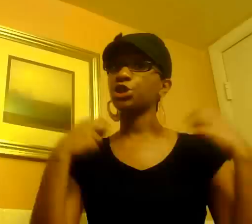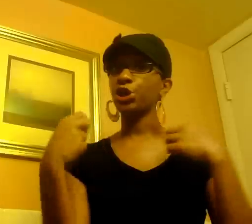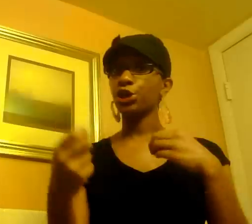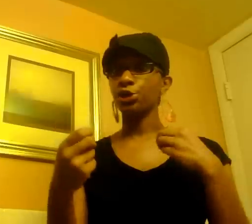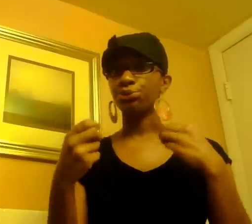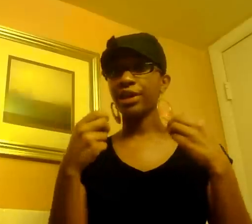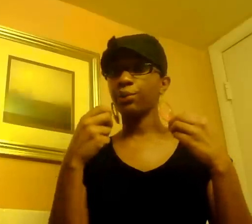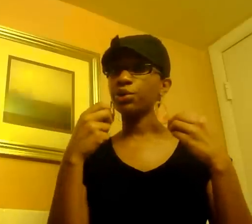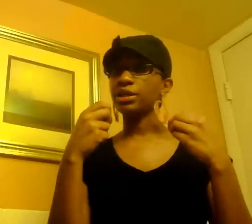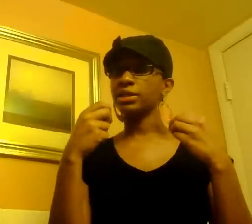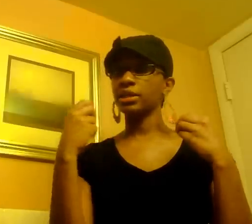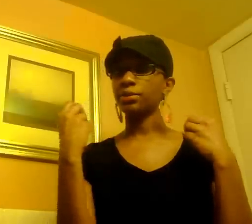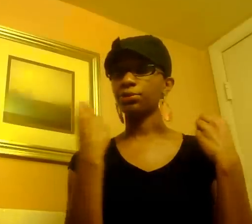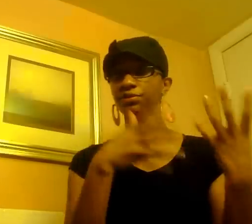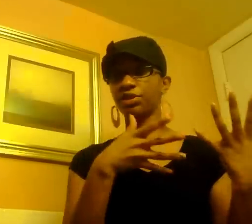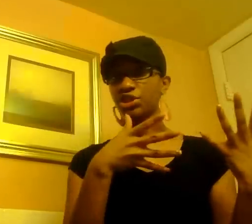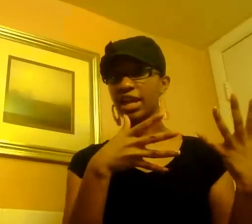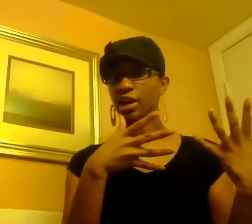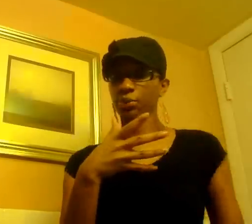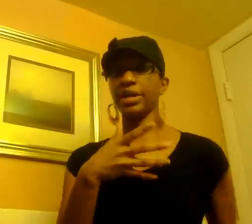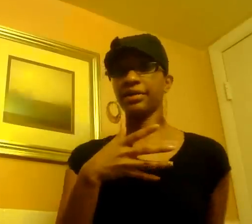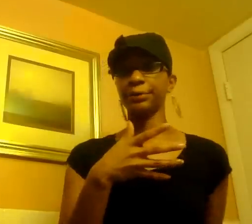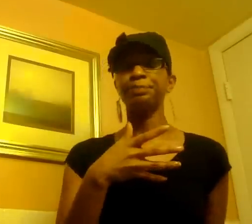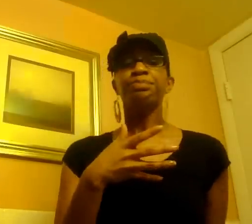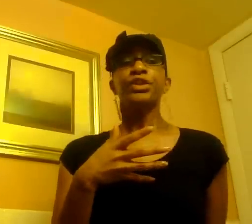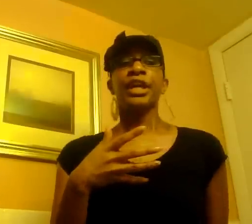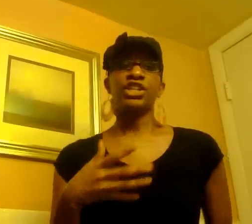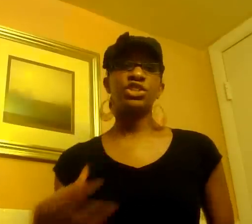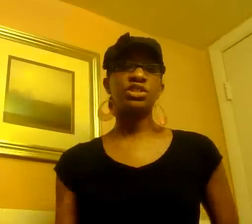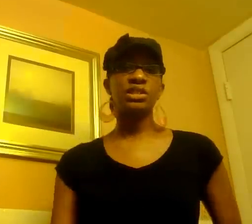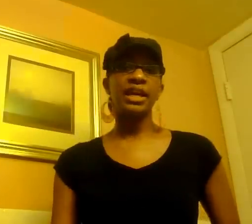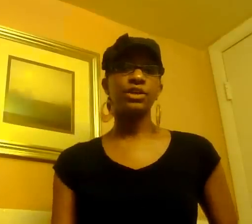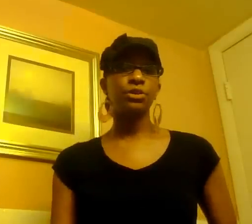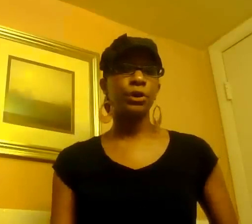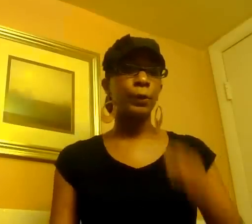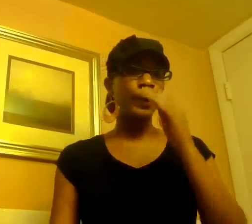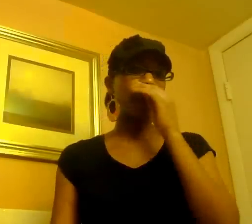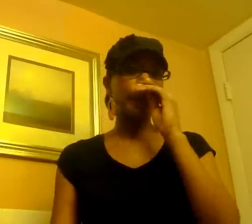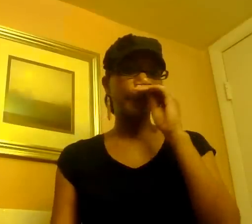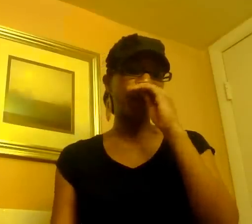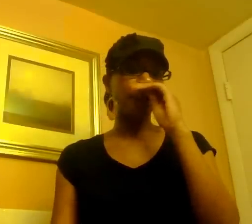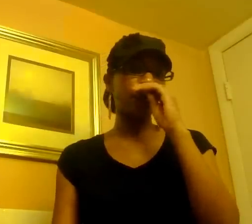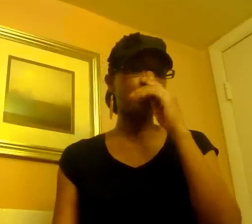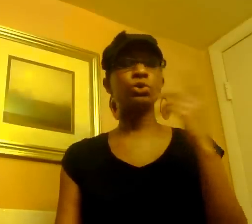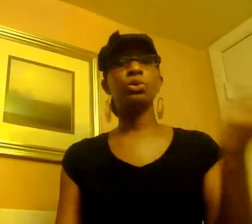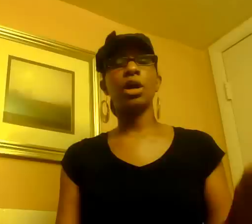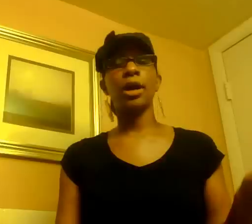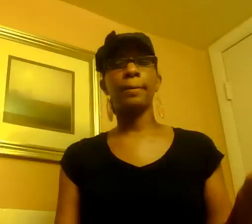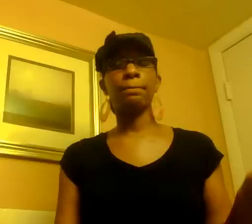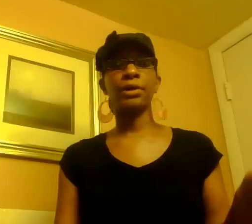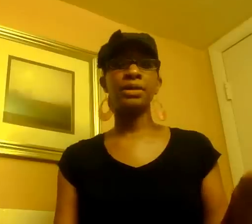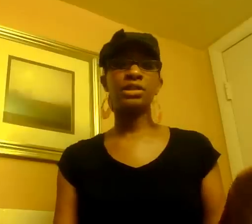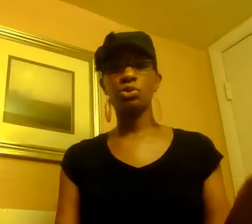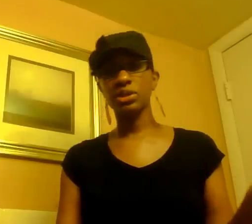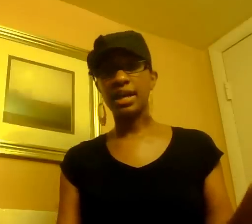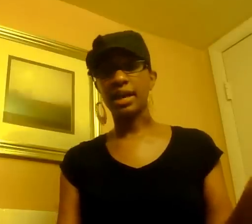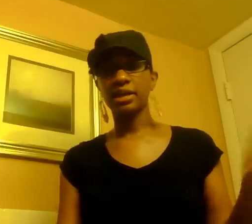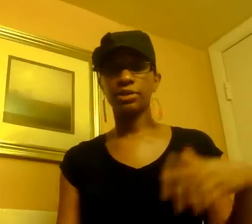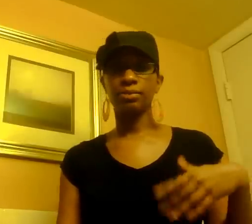it's the girl that was in the previous shot or whatever and she's just like you know what what made you um commit suicide and